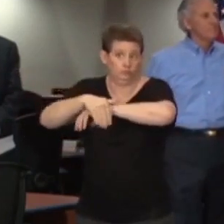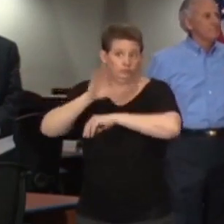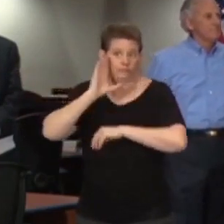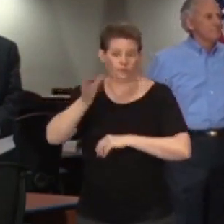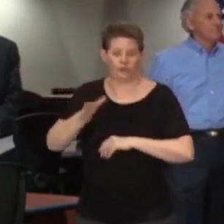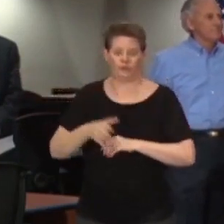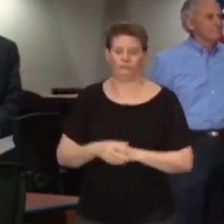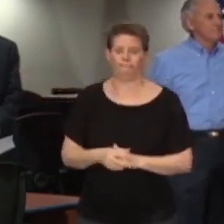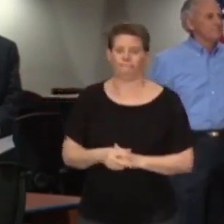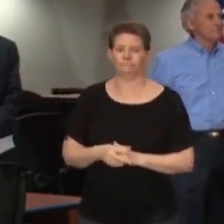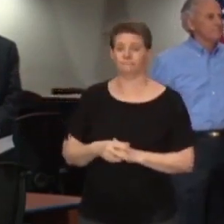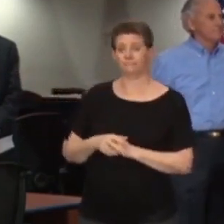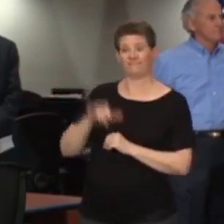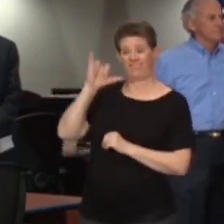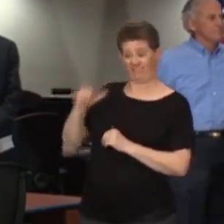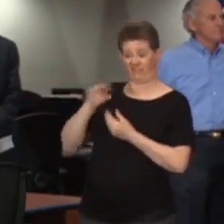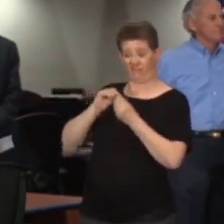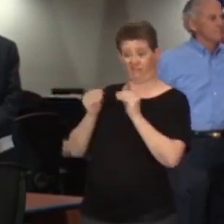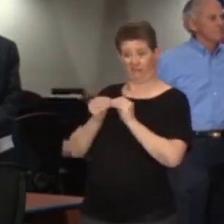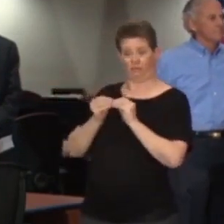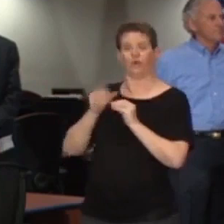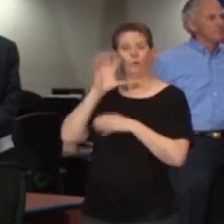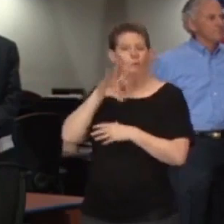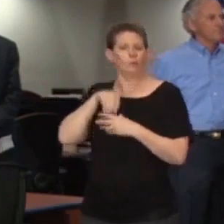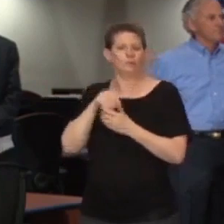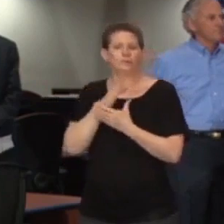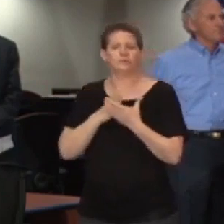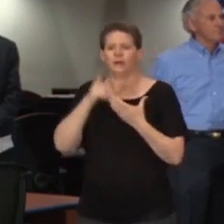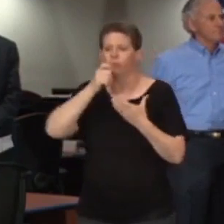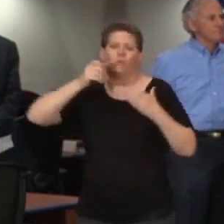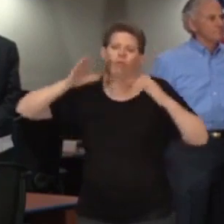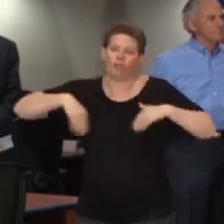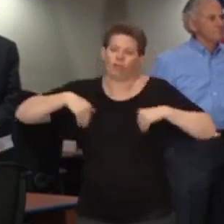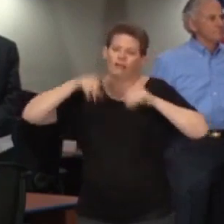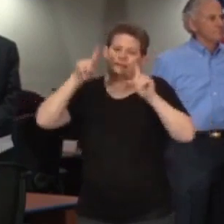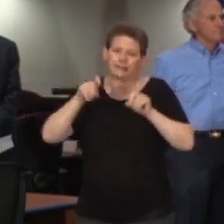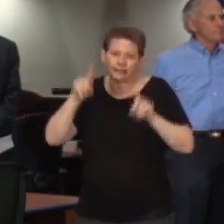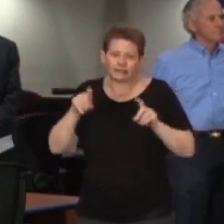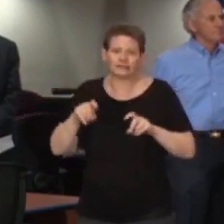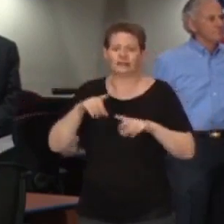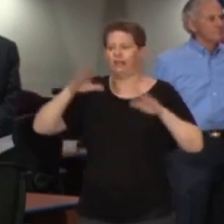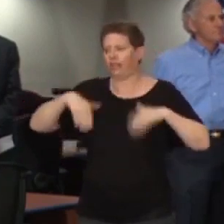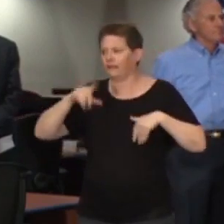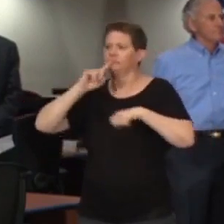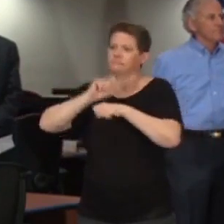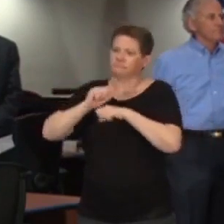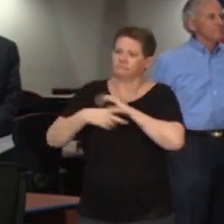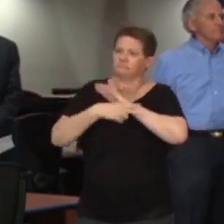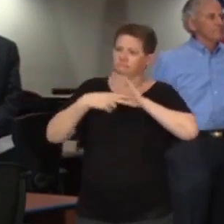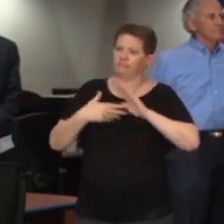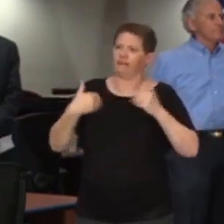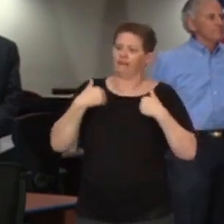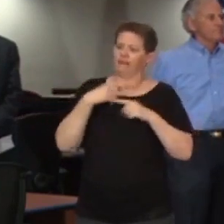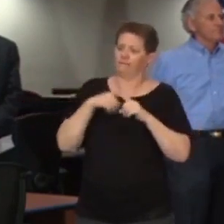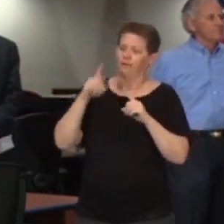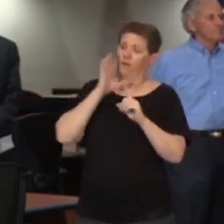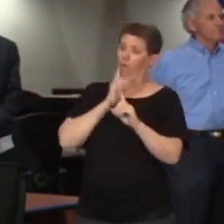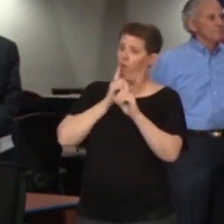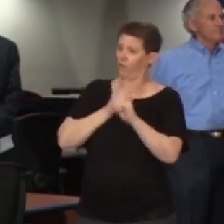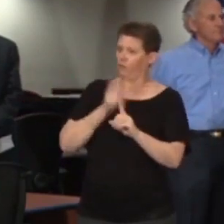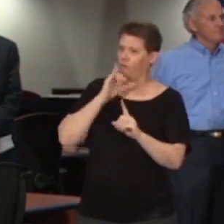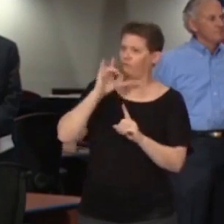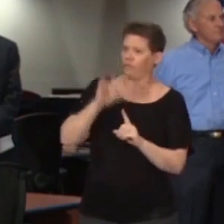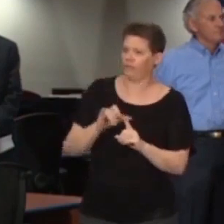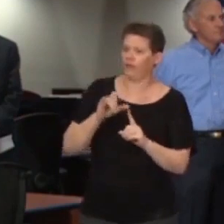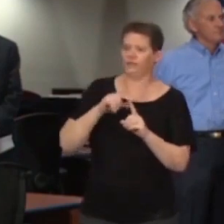likely undiagnosed or untested. And by including estimates, we hope to better convey more meaningful information